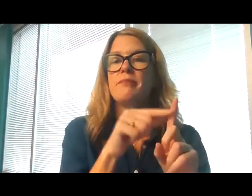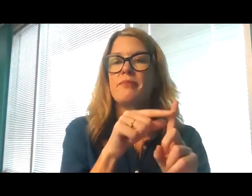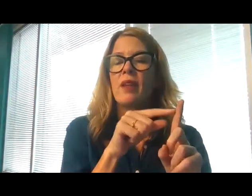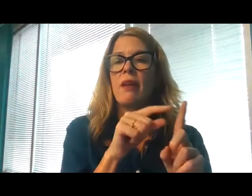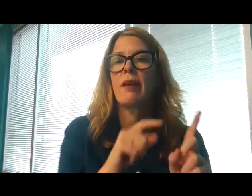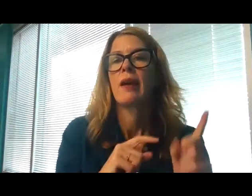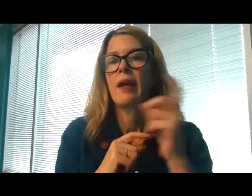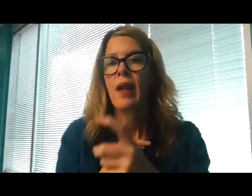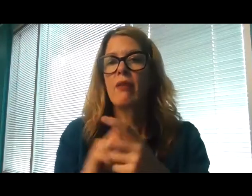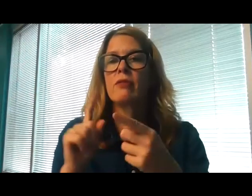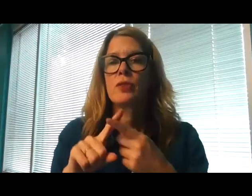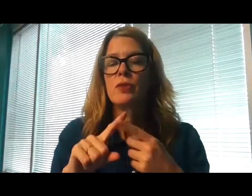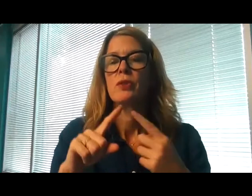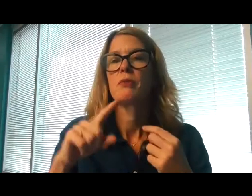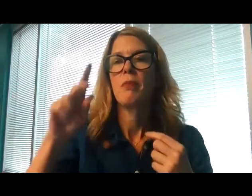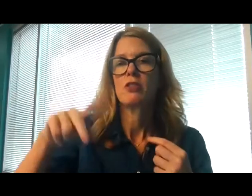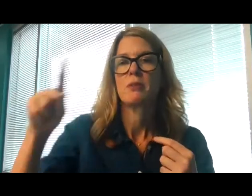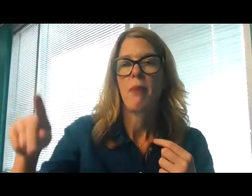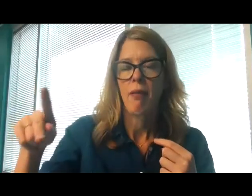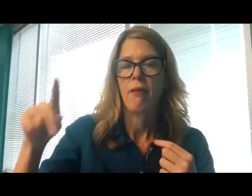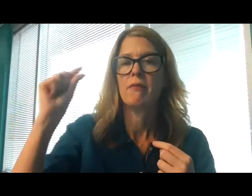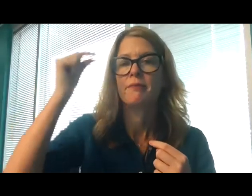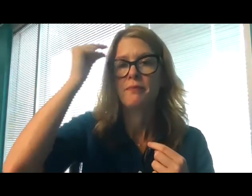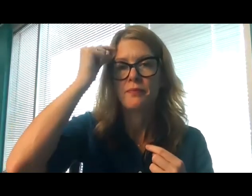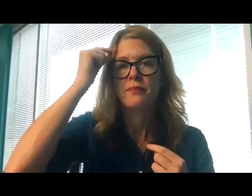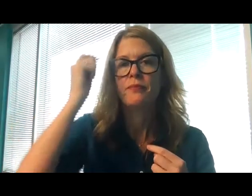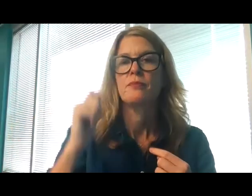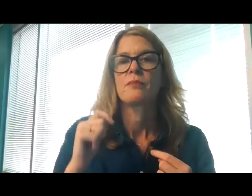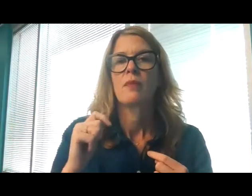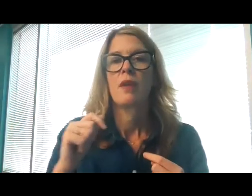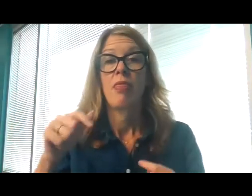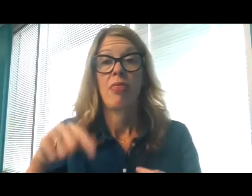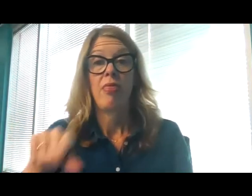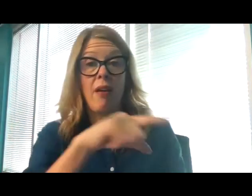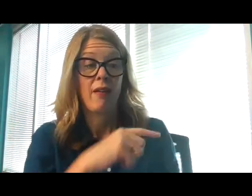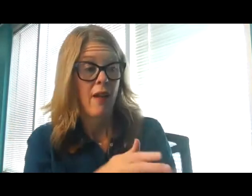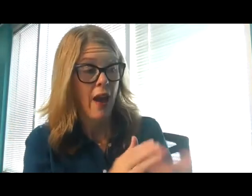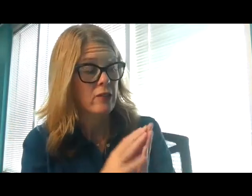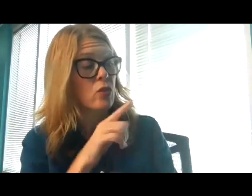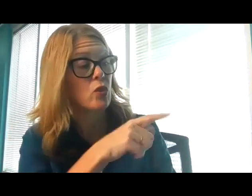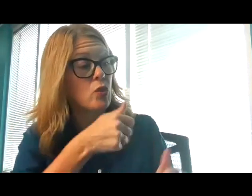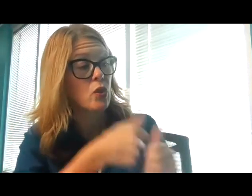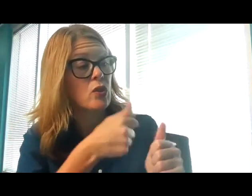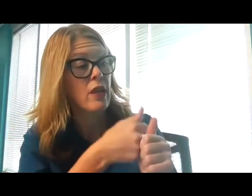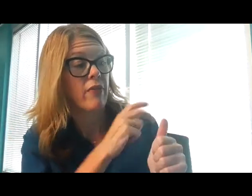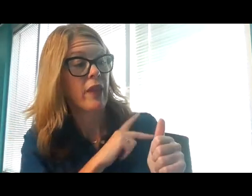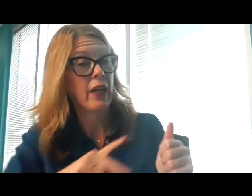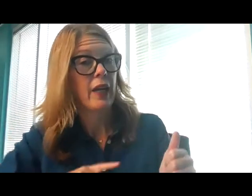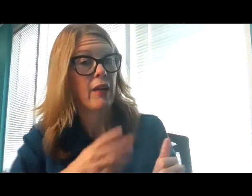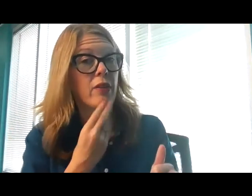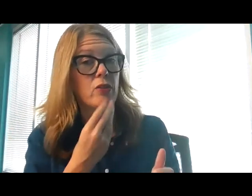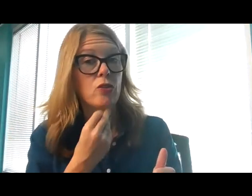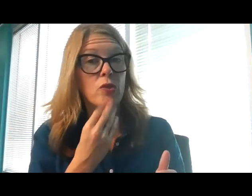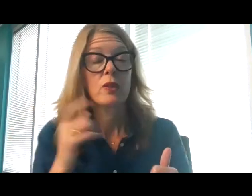of the Jews? He answered him, You say so. Then the chief priests accused him of many